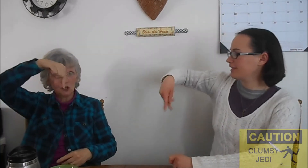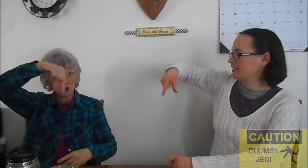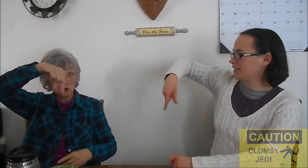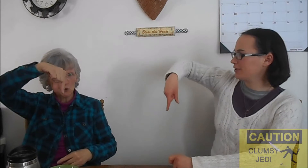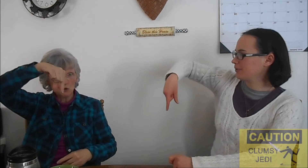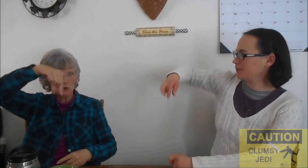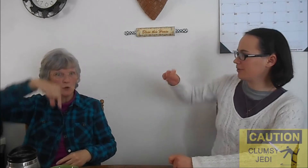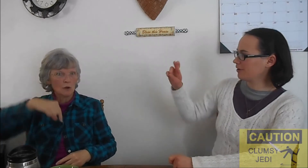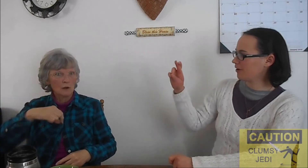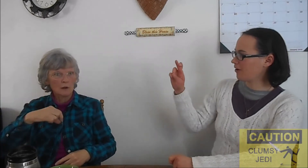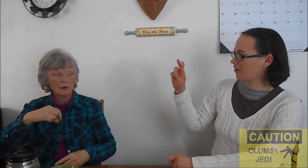14.